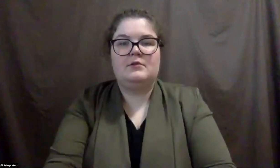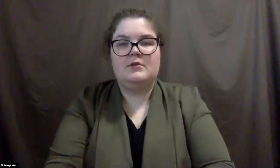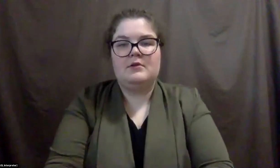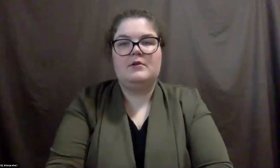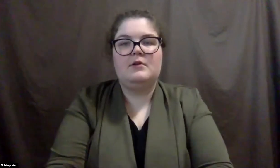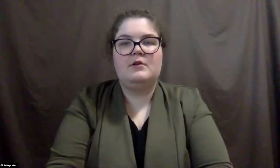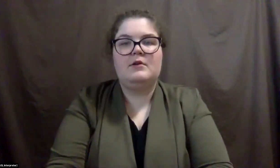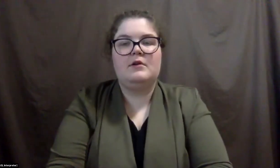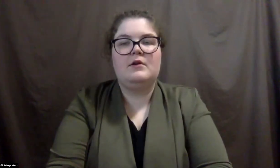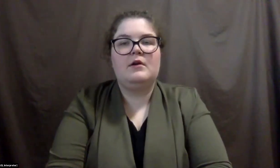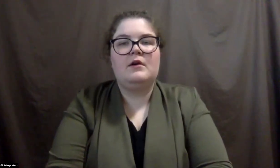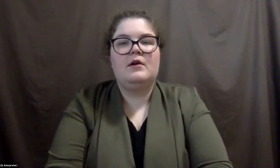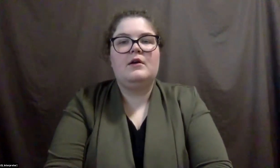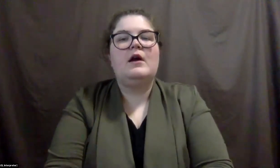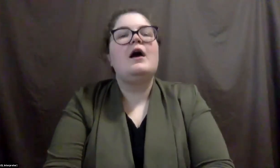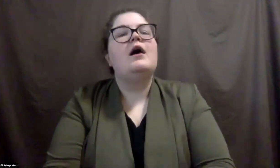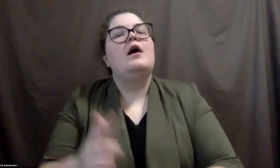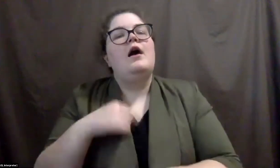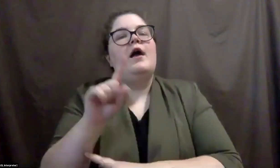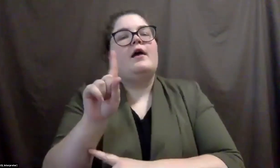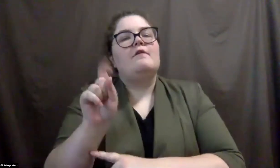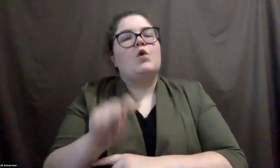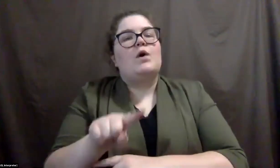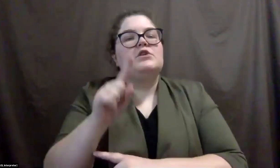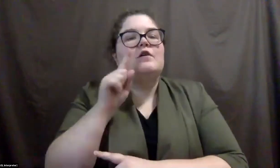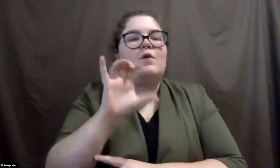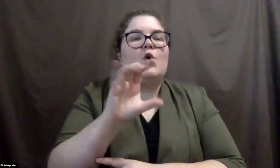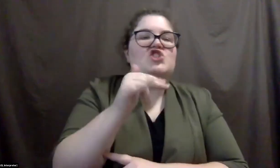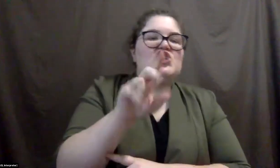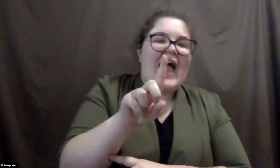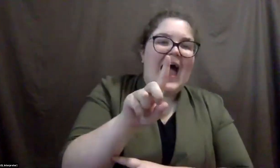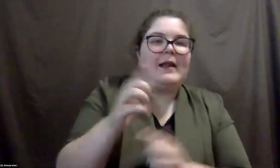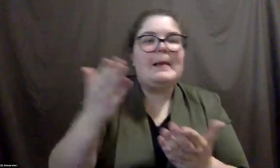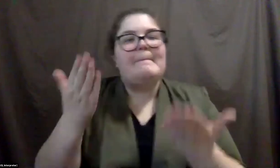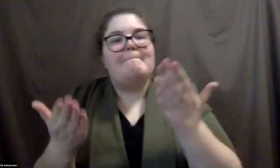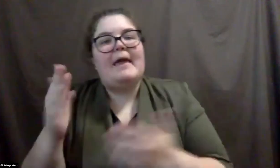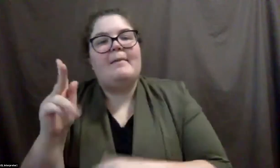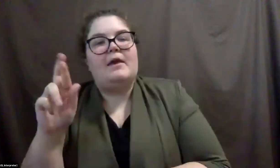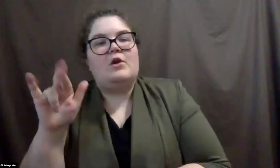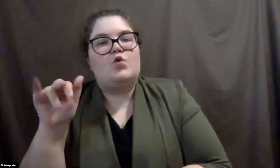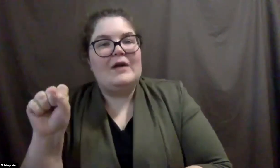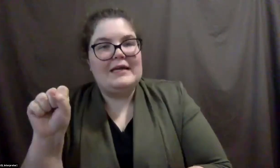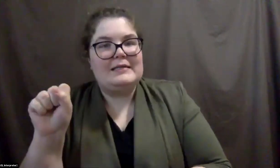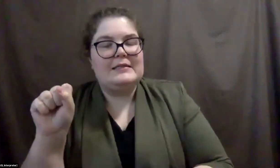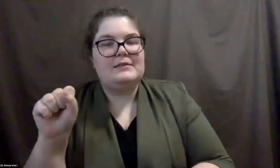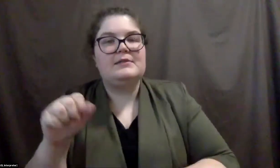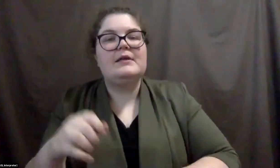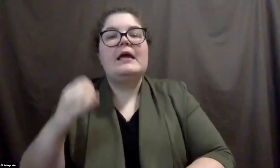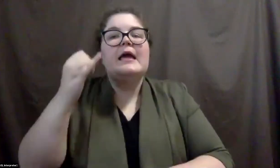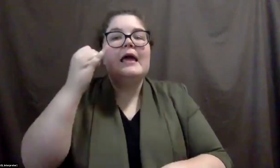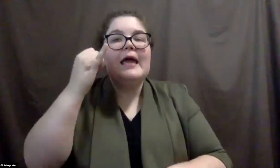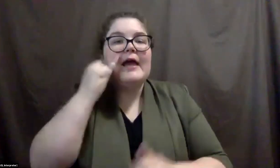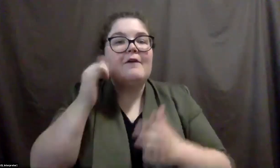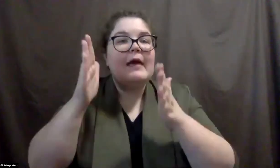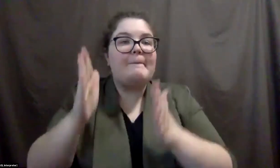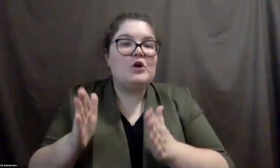I have a question. I think it is for Chad, maybe Chris too. Uh, what if someone is worried about getting quote